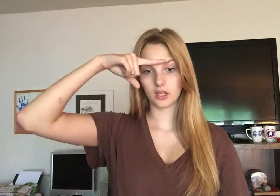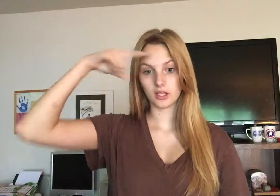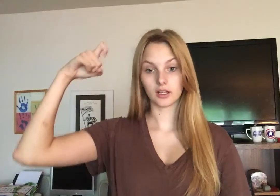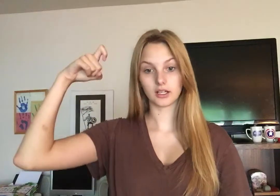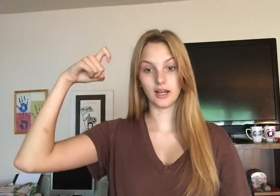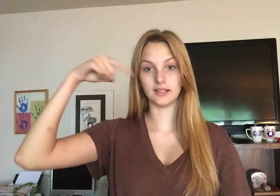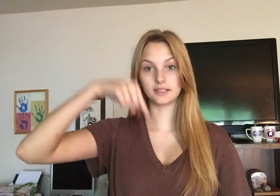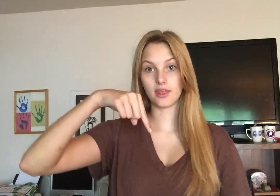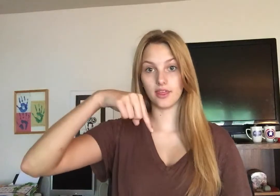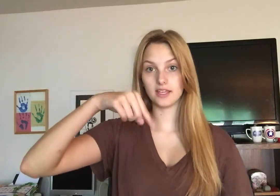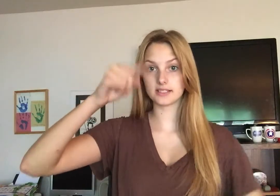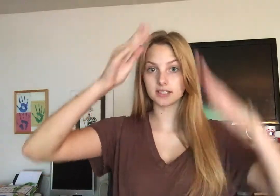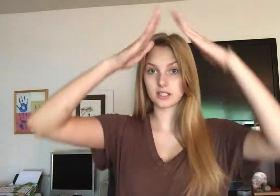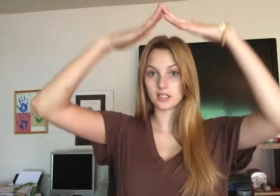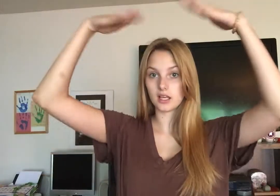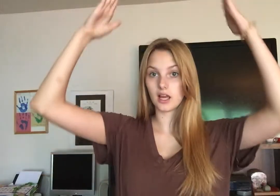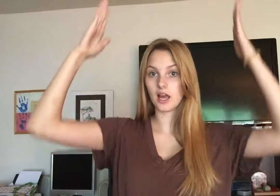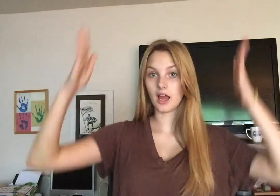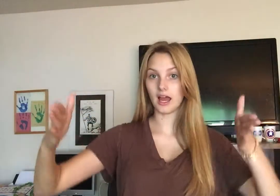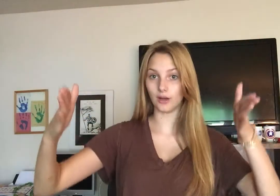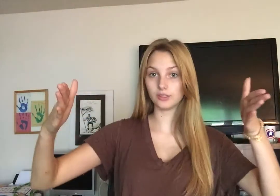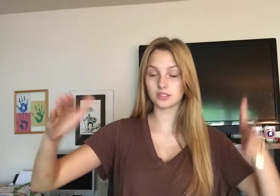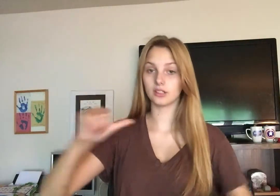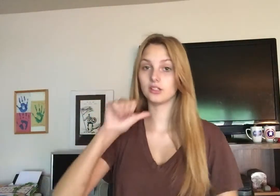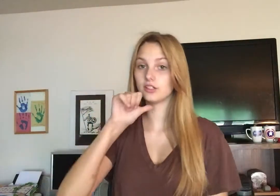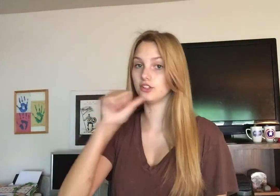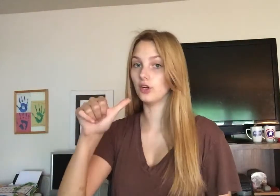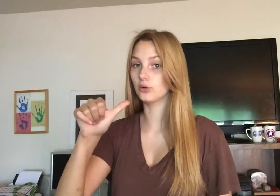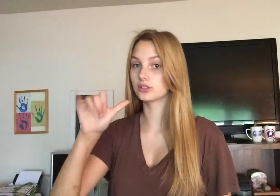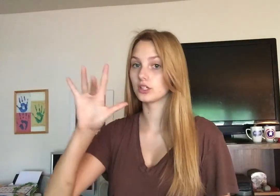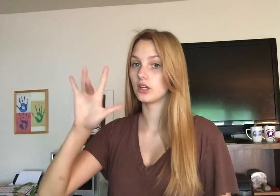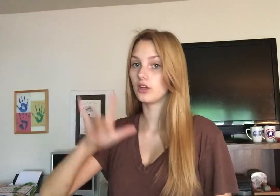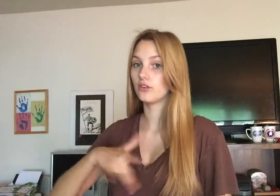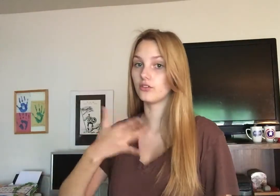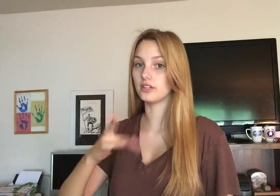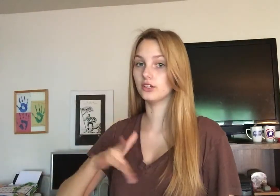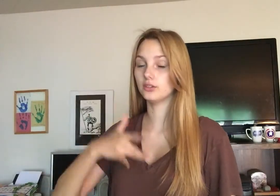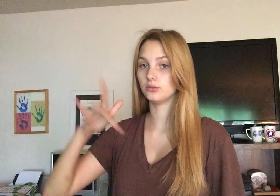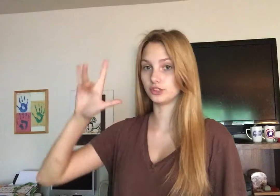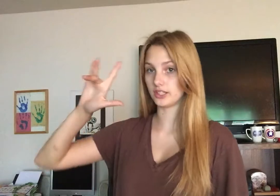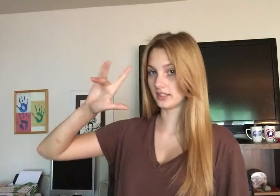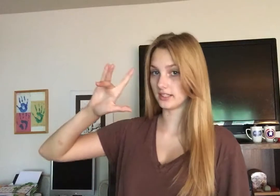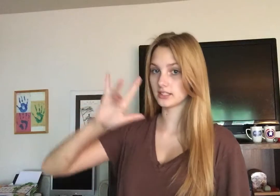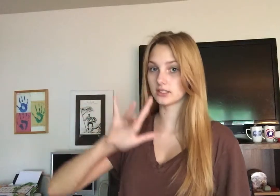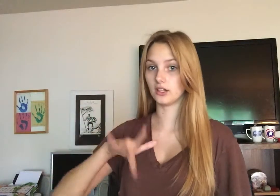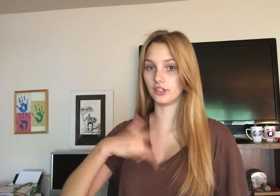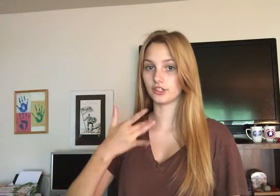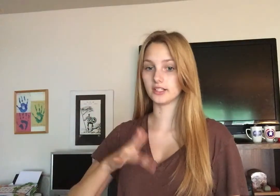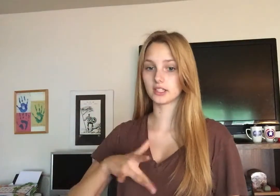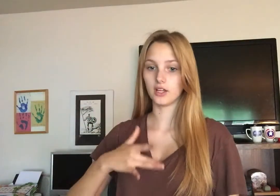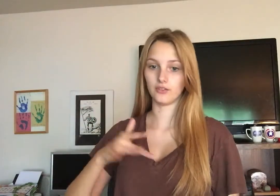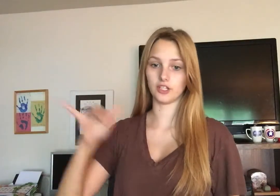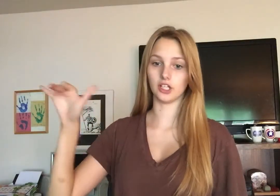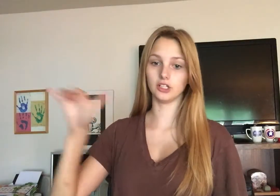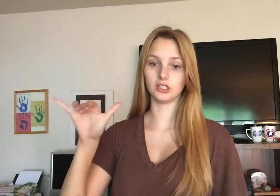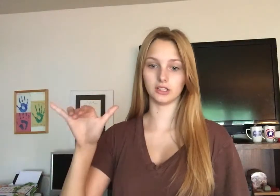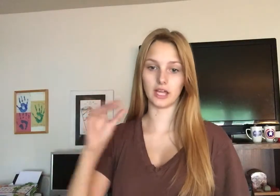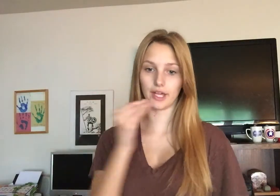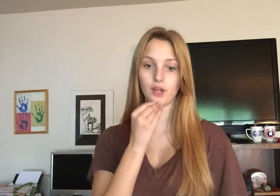because this house don't feel, put your hands like this, on your chest, feel like